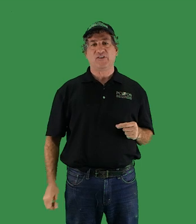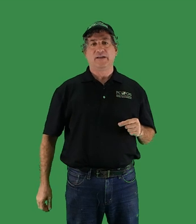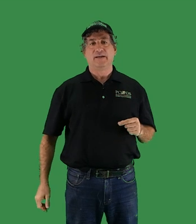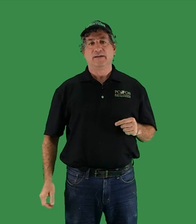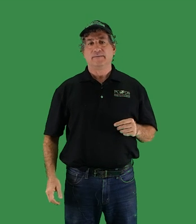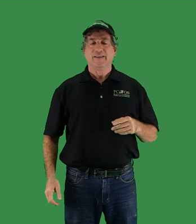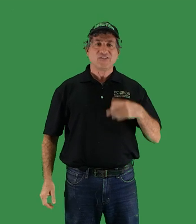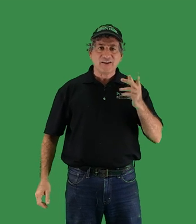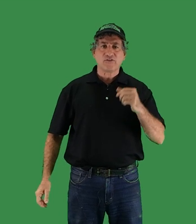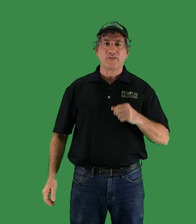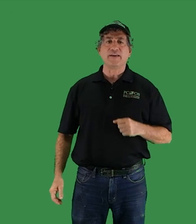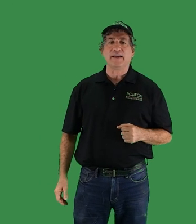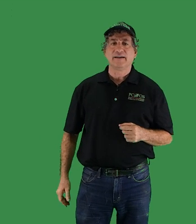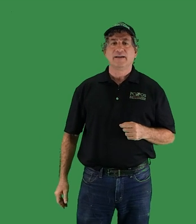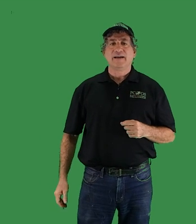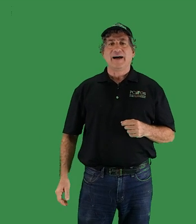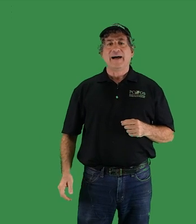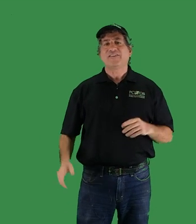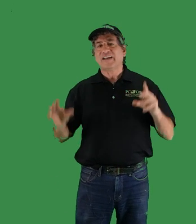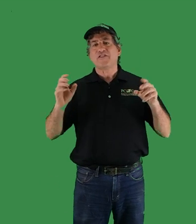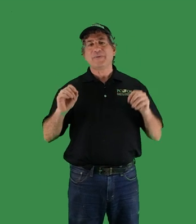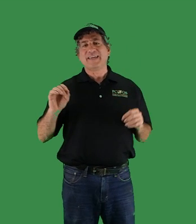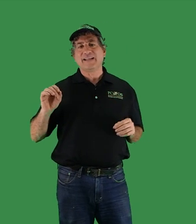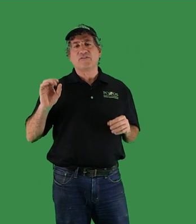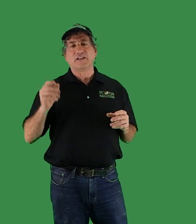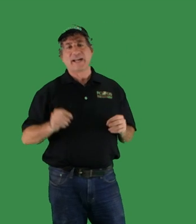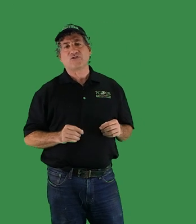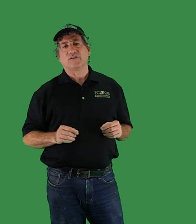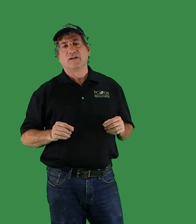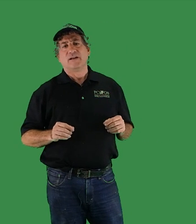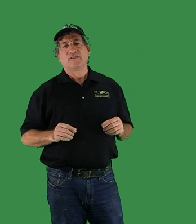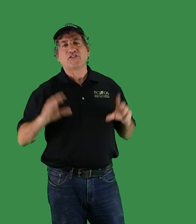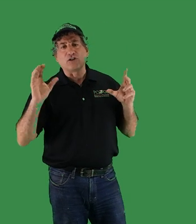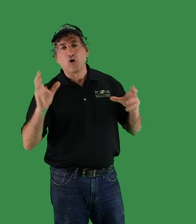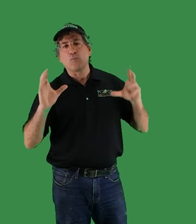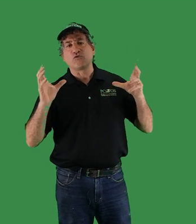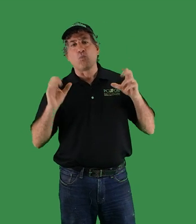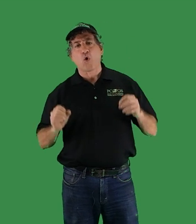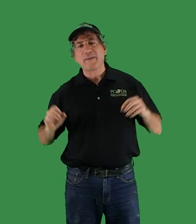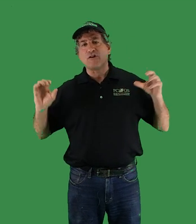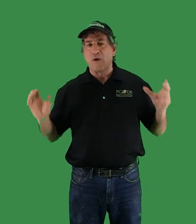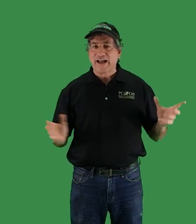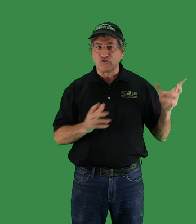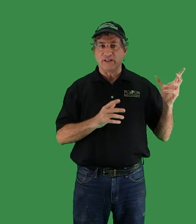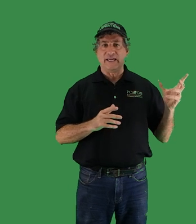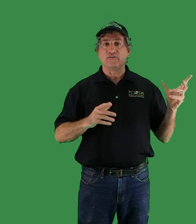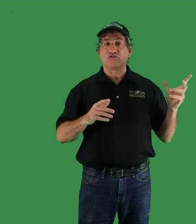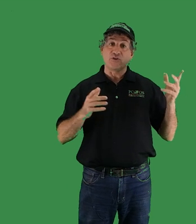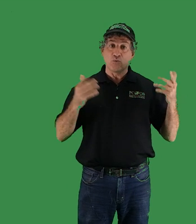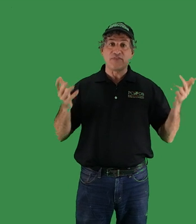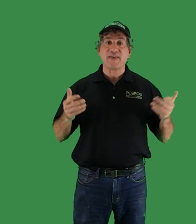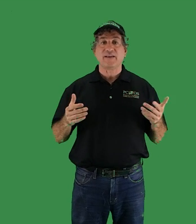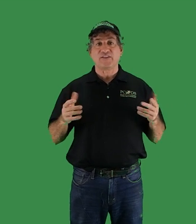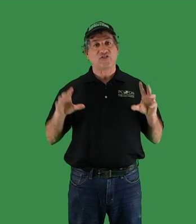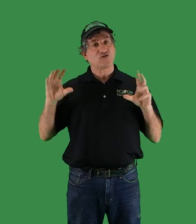And see, here's the thing. I said at the beginning of the lecture that the globe was warming gradually, and so you would think that such